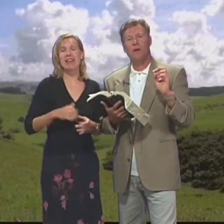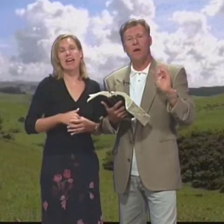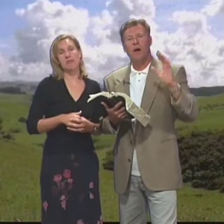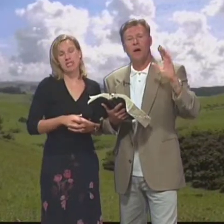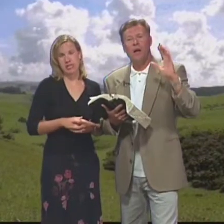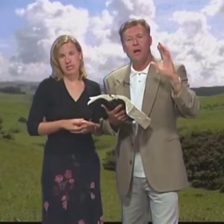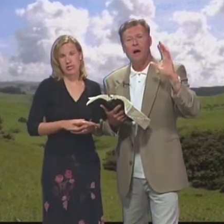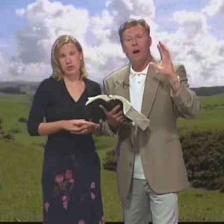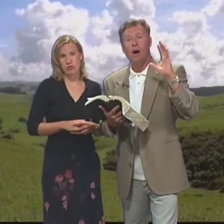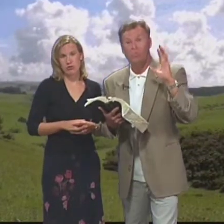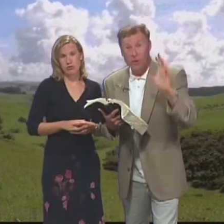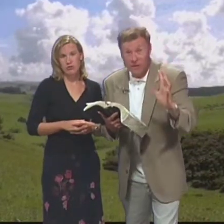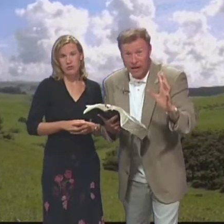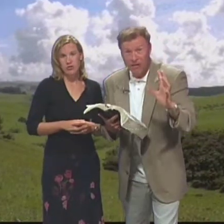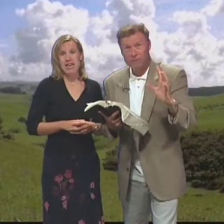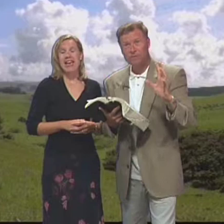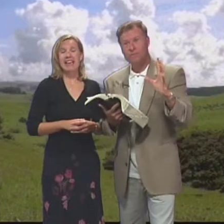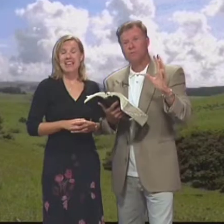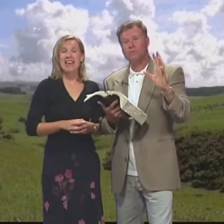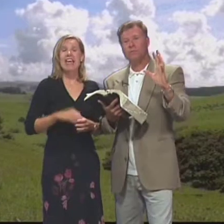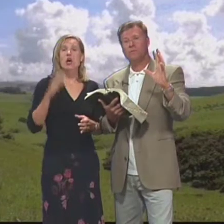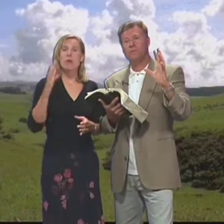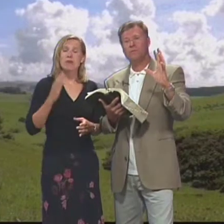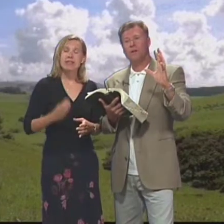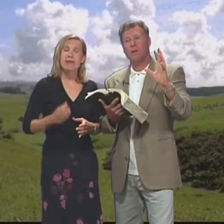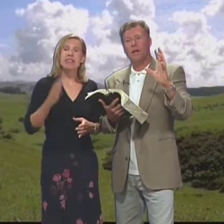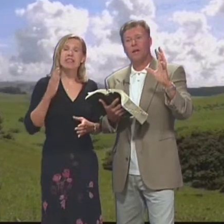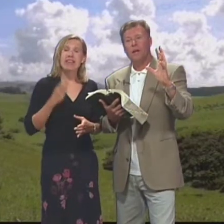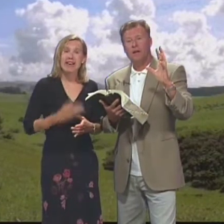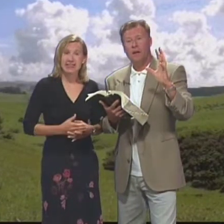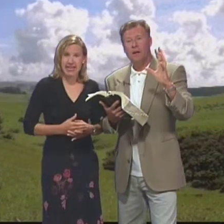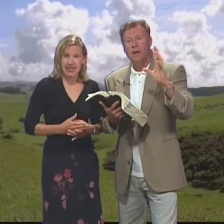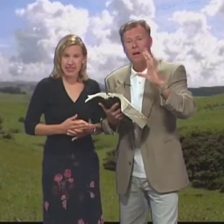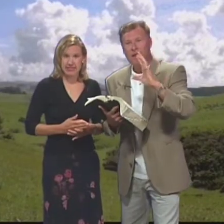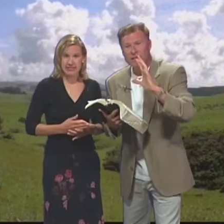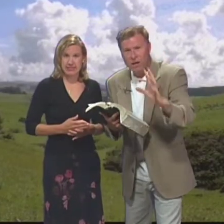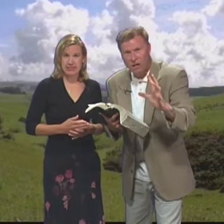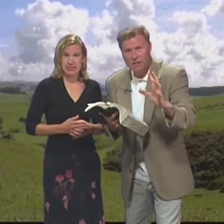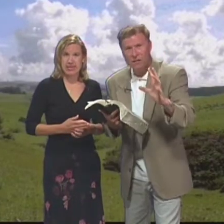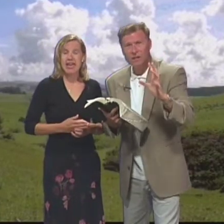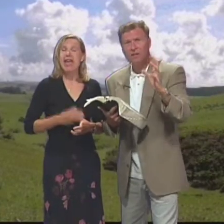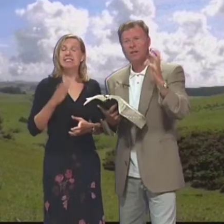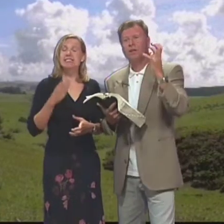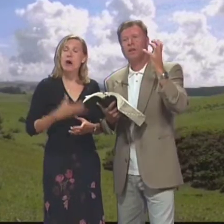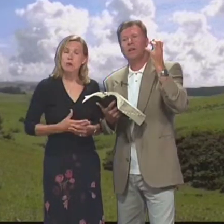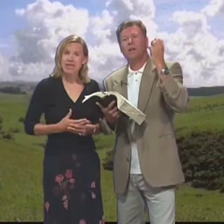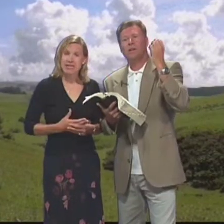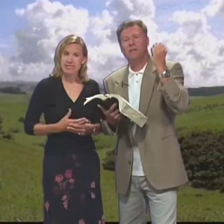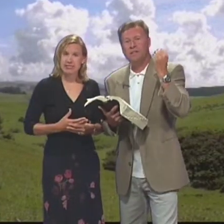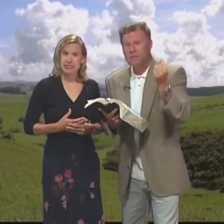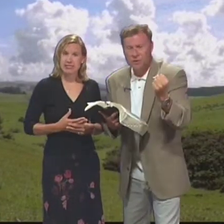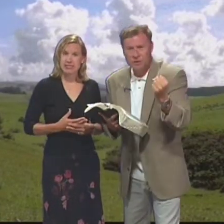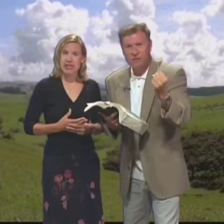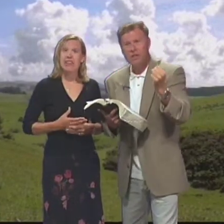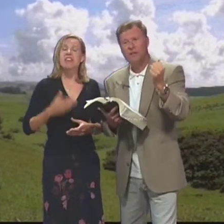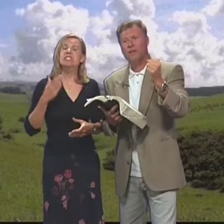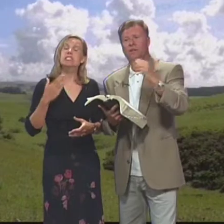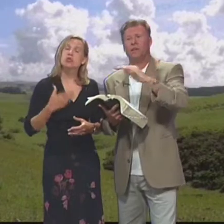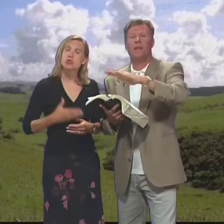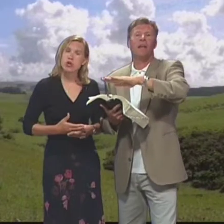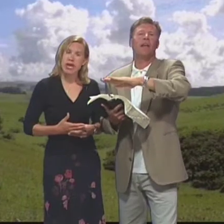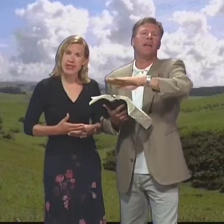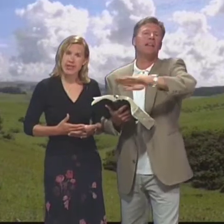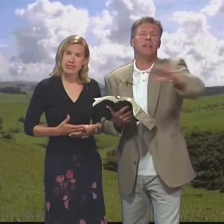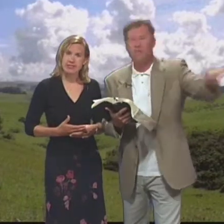entran al ministerio Are burned out Están completamente desgastadas Exhausted Exhaustas Disillusioned